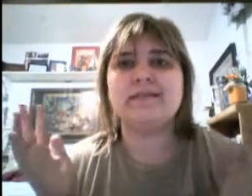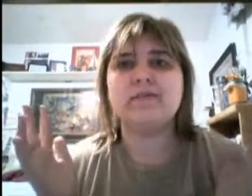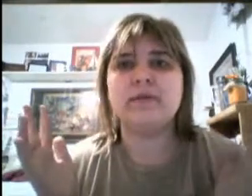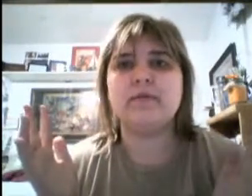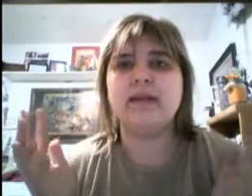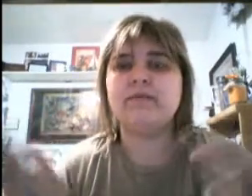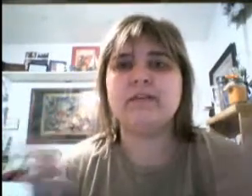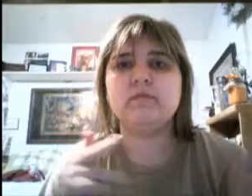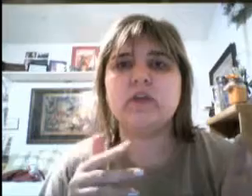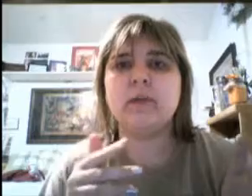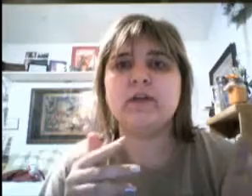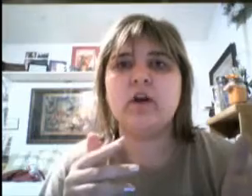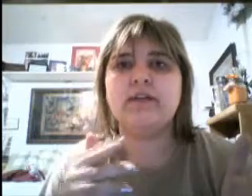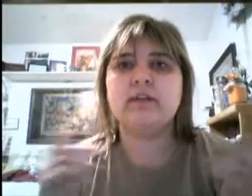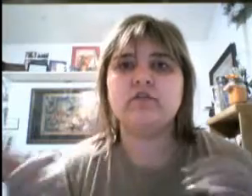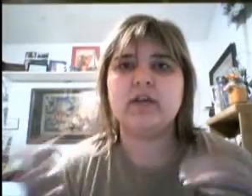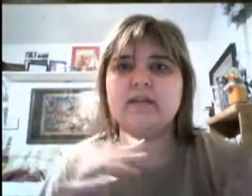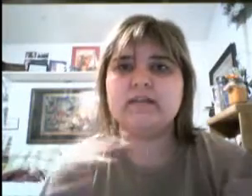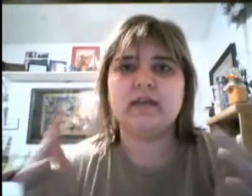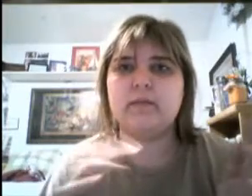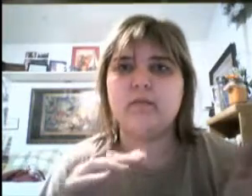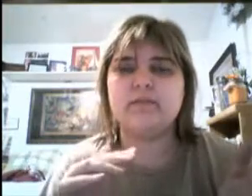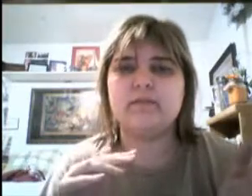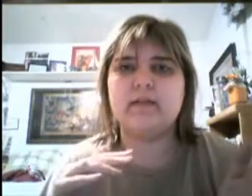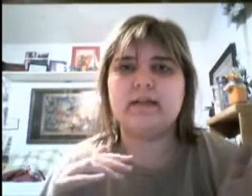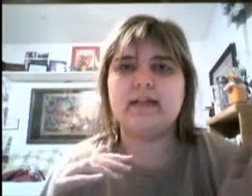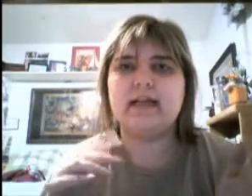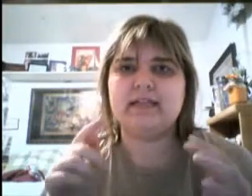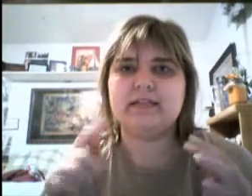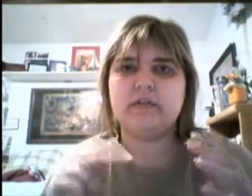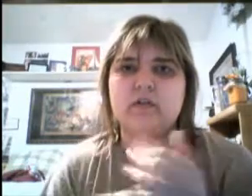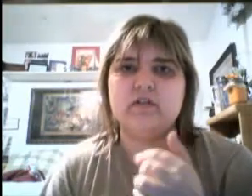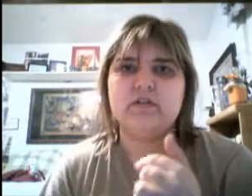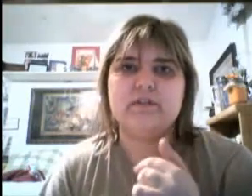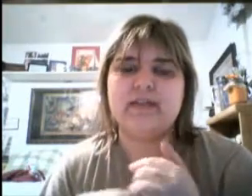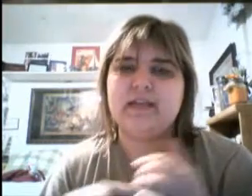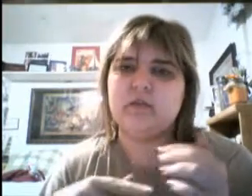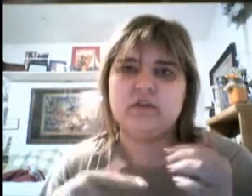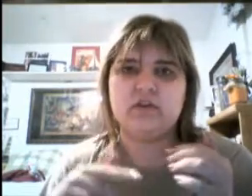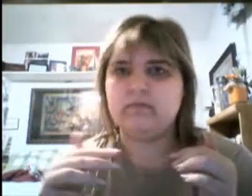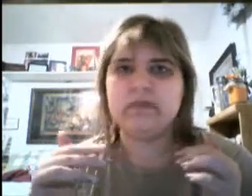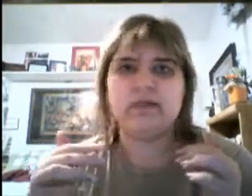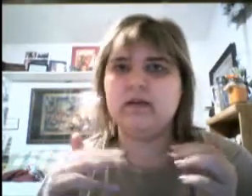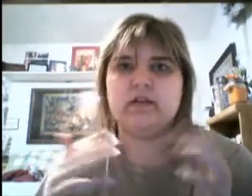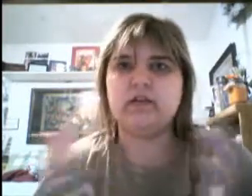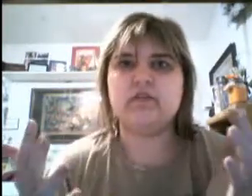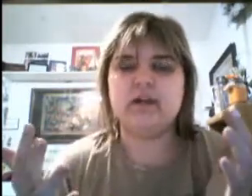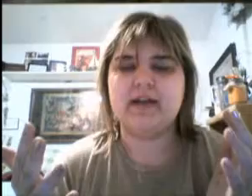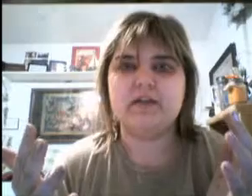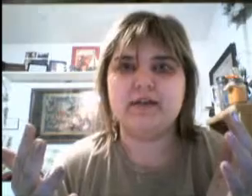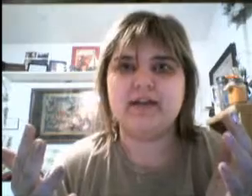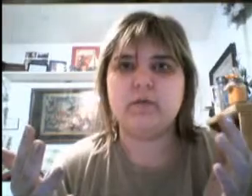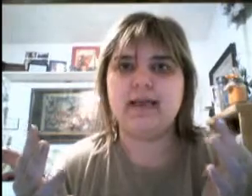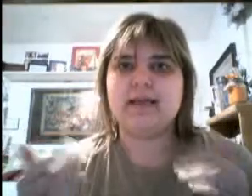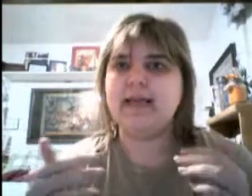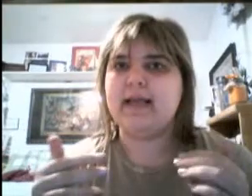it's D23. If this was Comic Con, you tried to pull something like that, they tell you to do something, you try to do it anyway, they